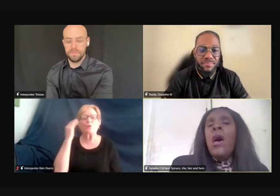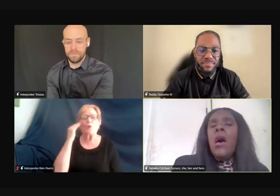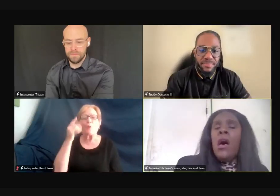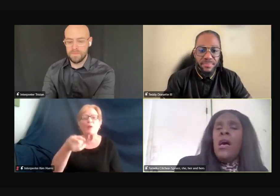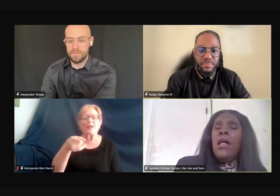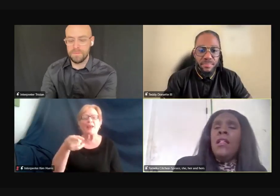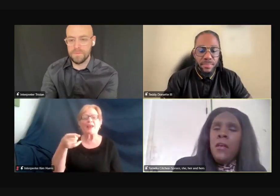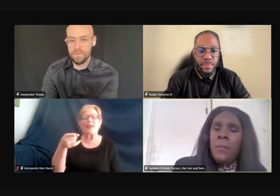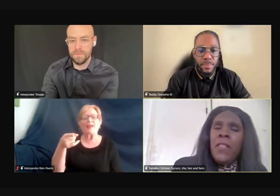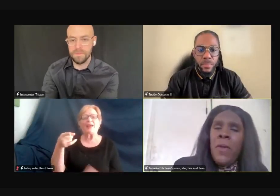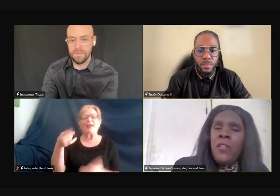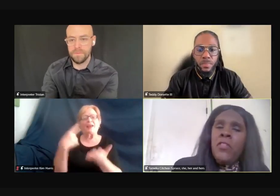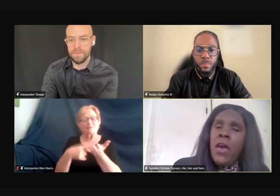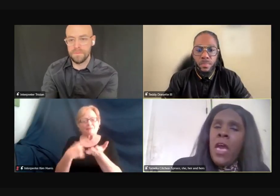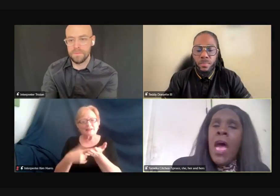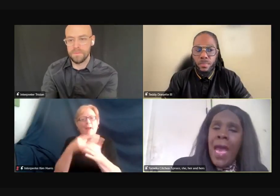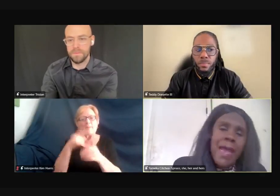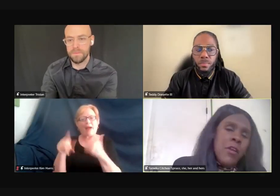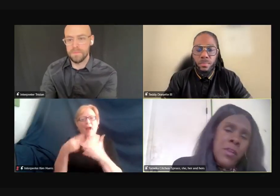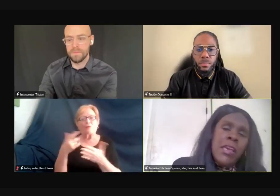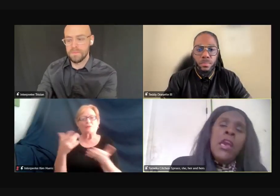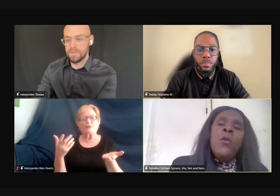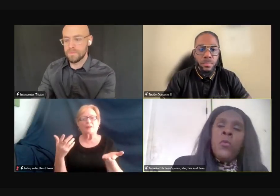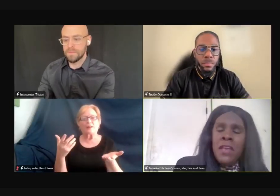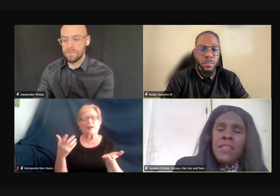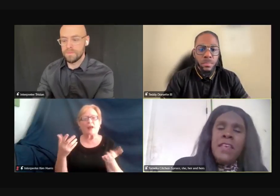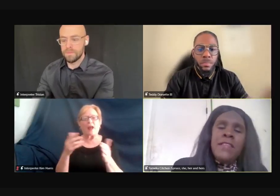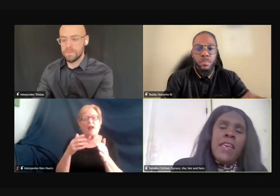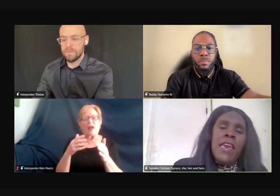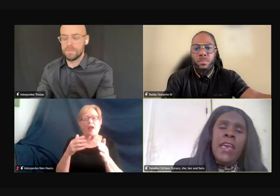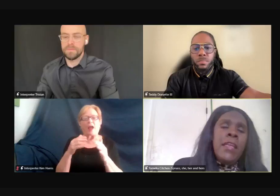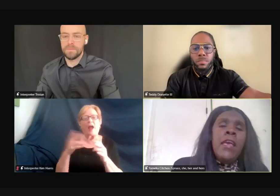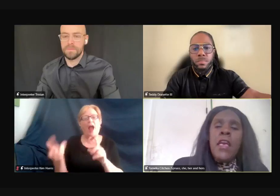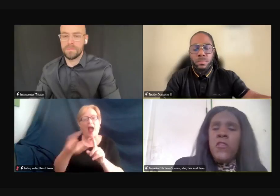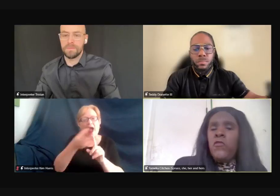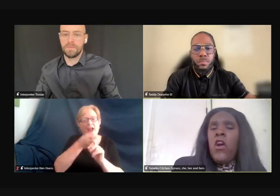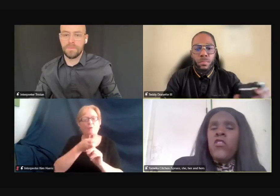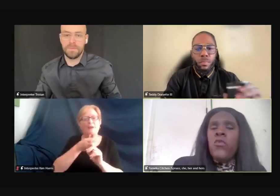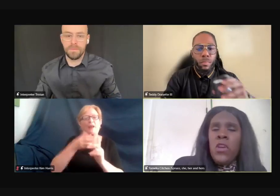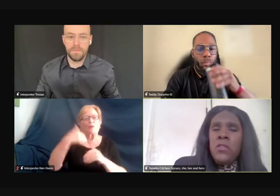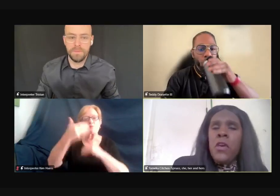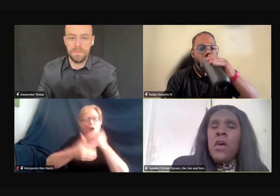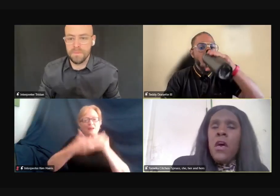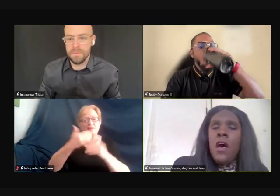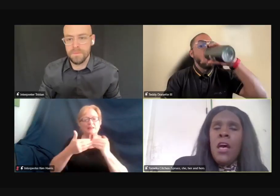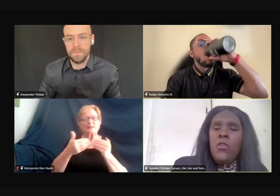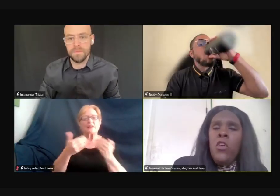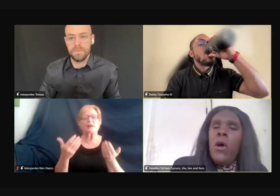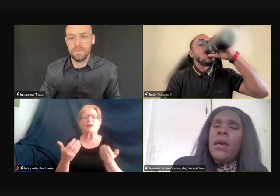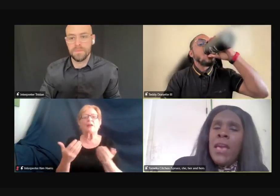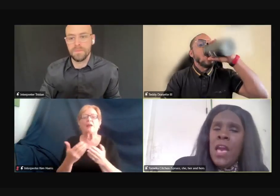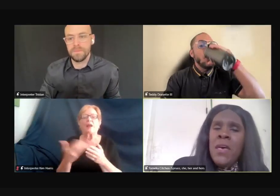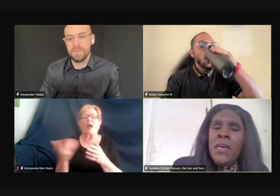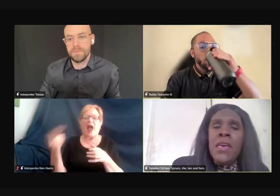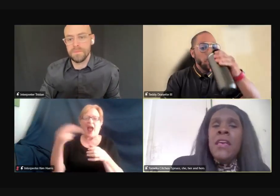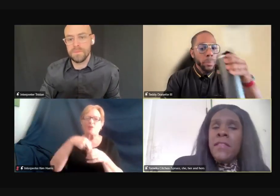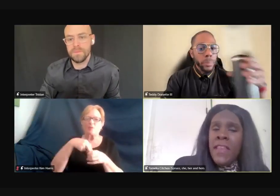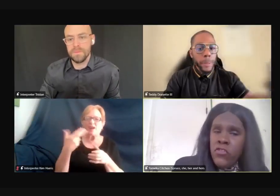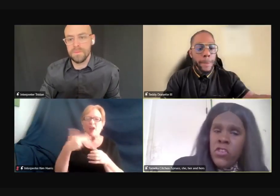about, uh, a little bit about the hiring process and as far as with, uh, you know,